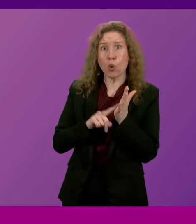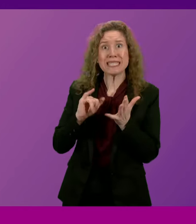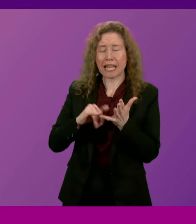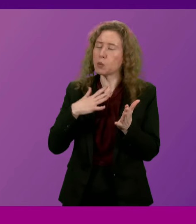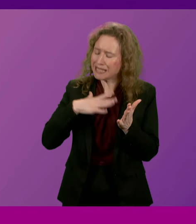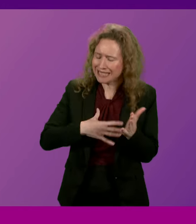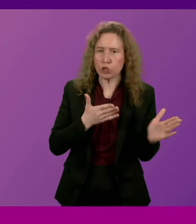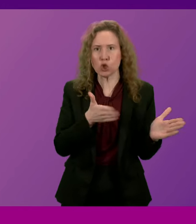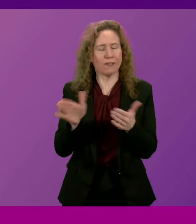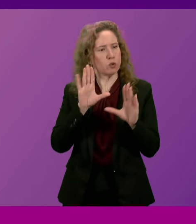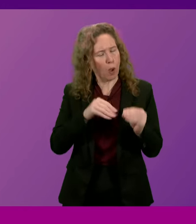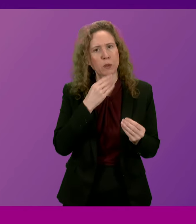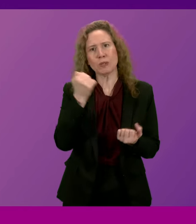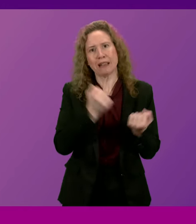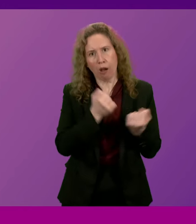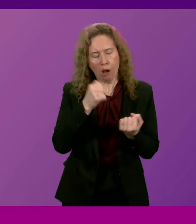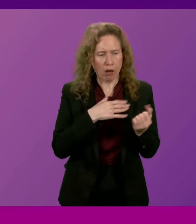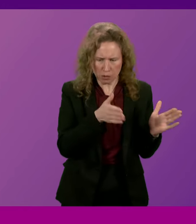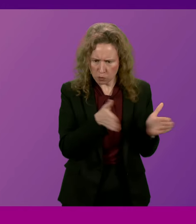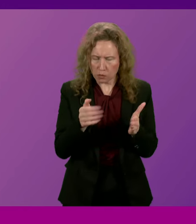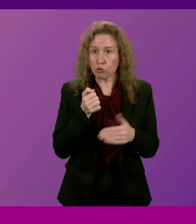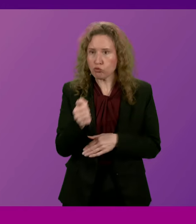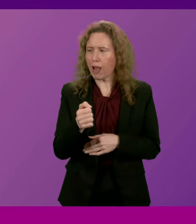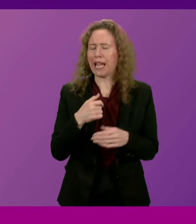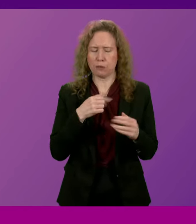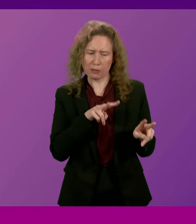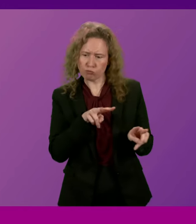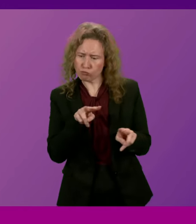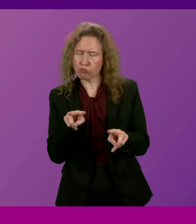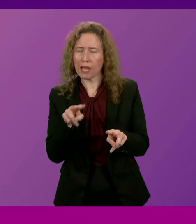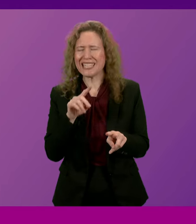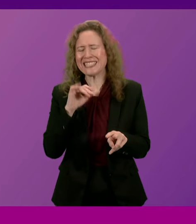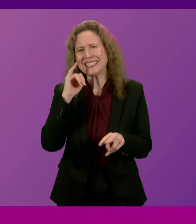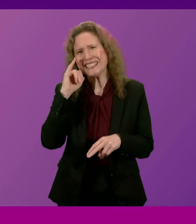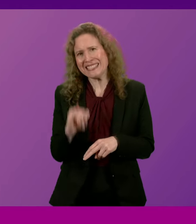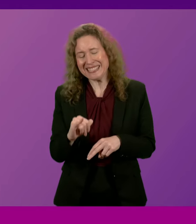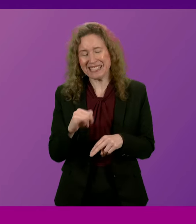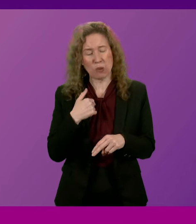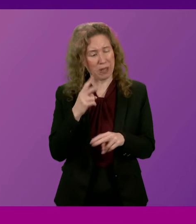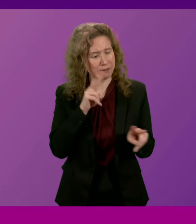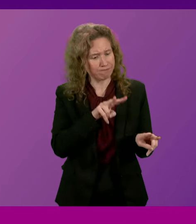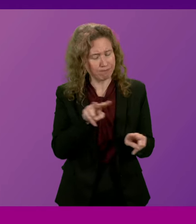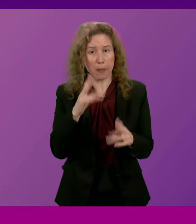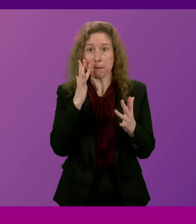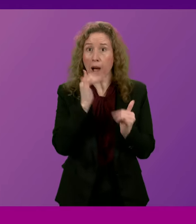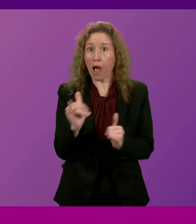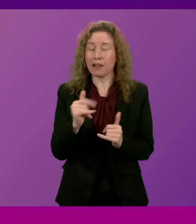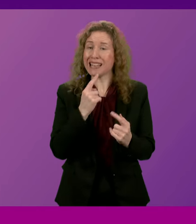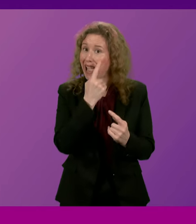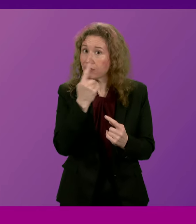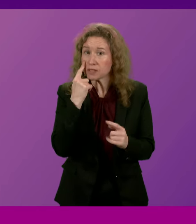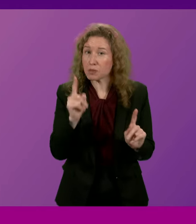has got to happen, within the resources that we've got available. Now, unfortunately, what the pilot showed